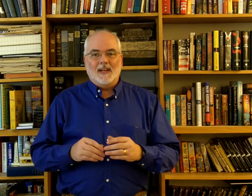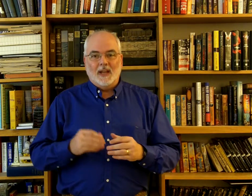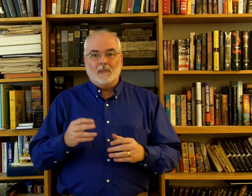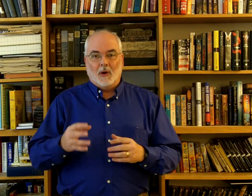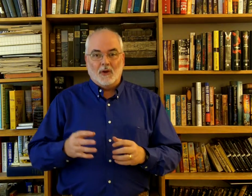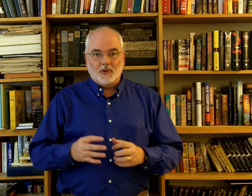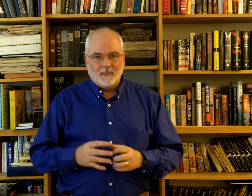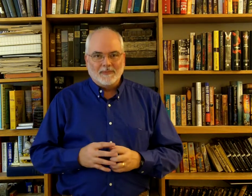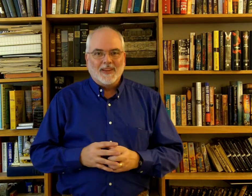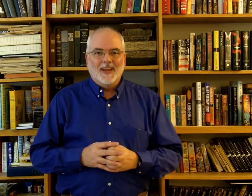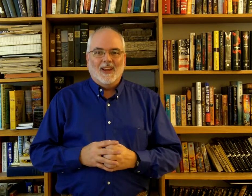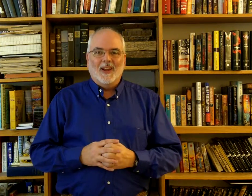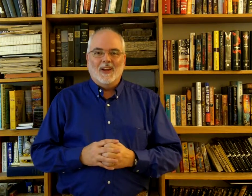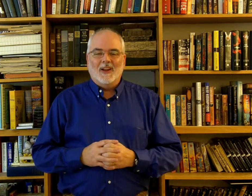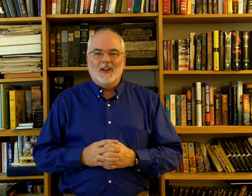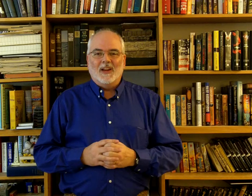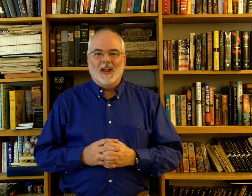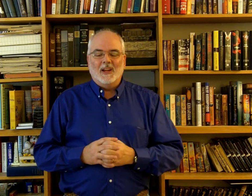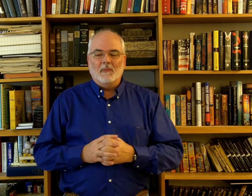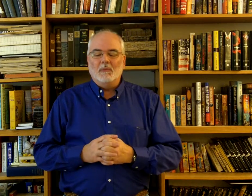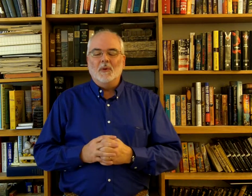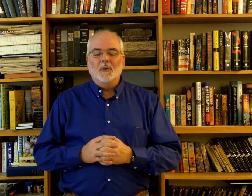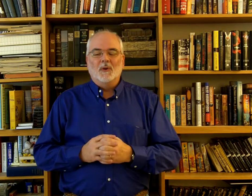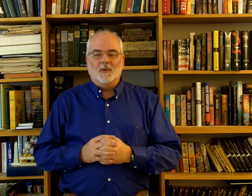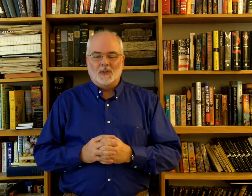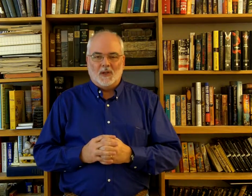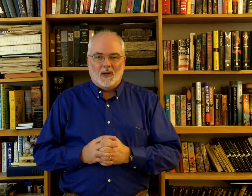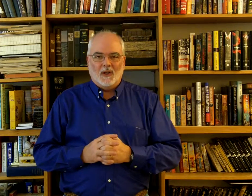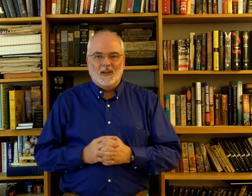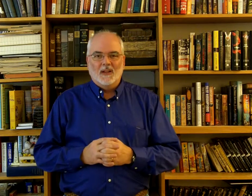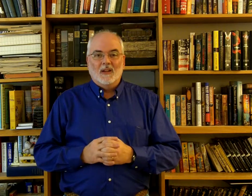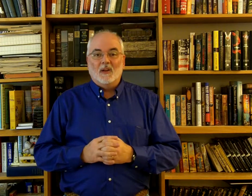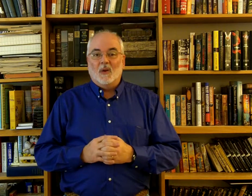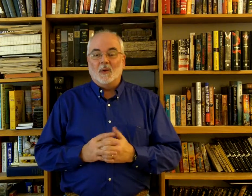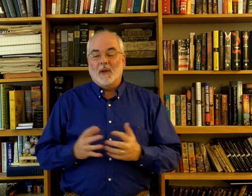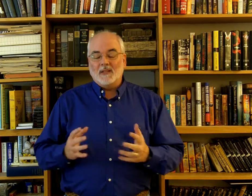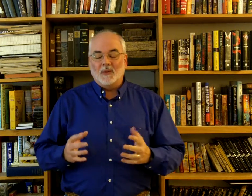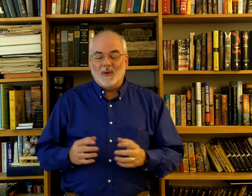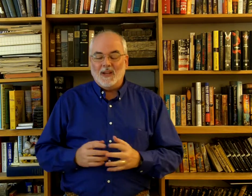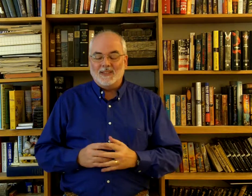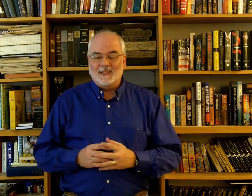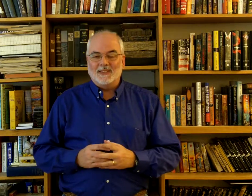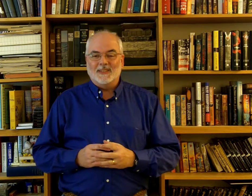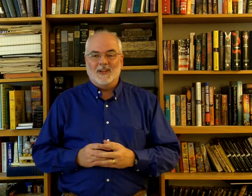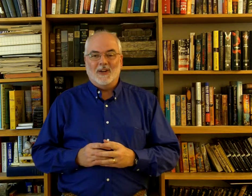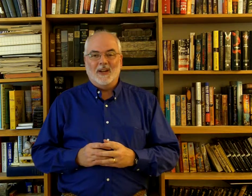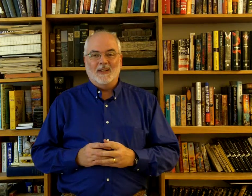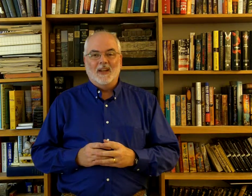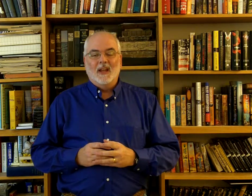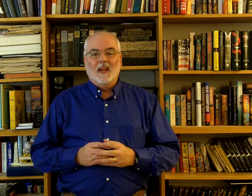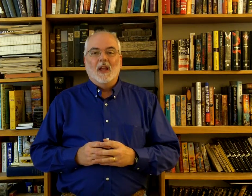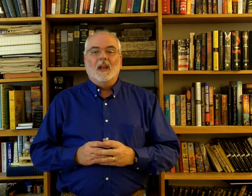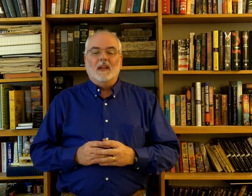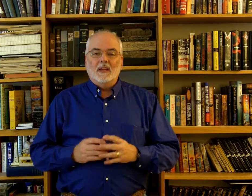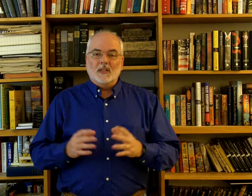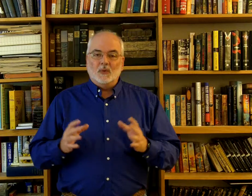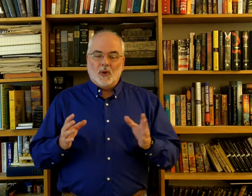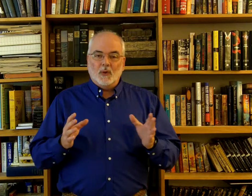a death march, a beautiful song called Amazing Grace. All right, this is where you